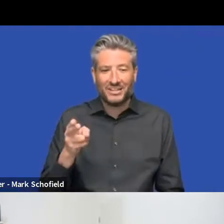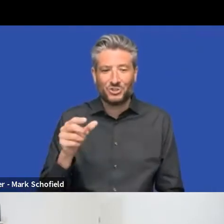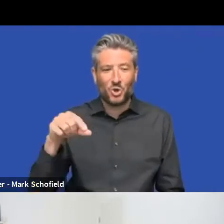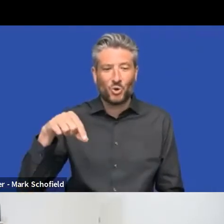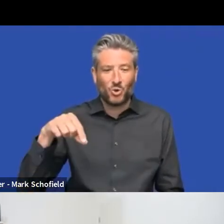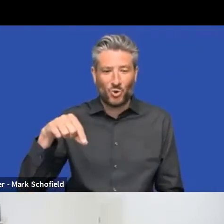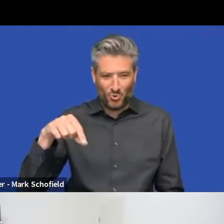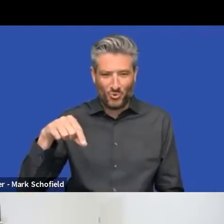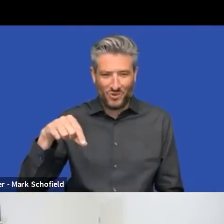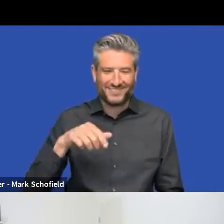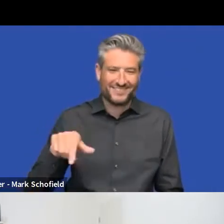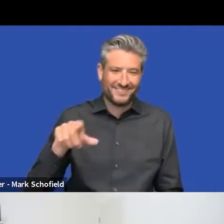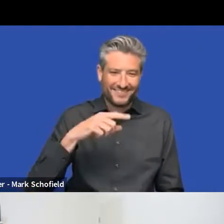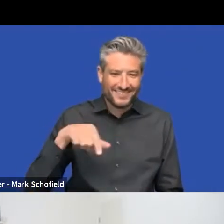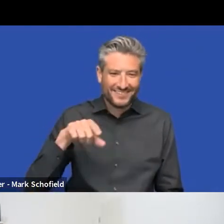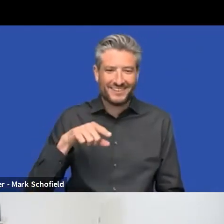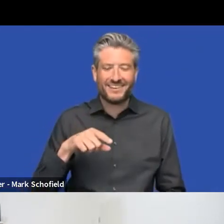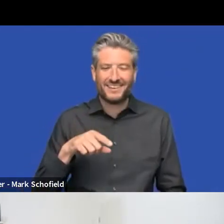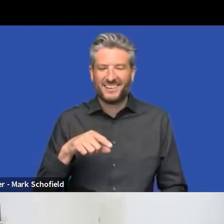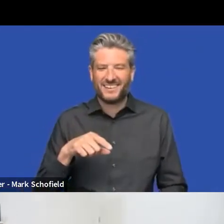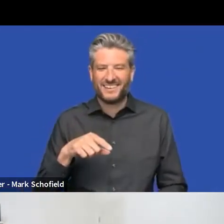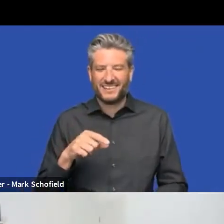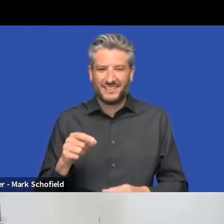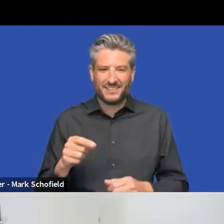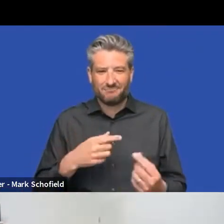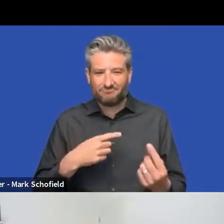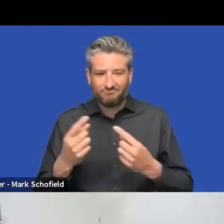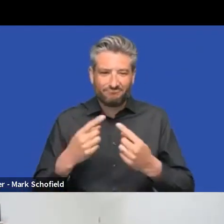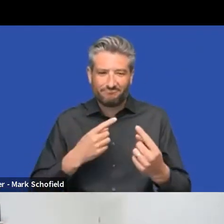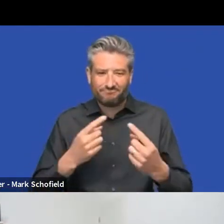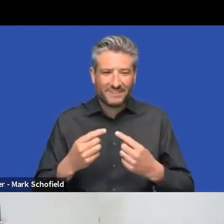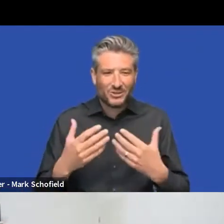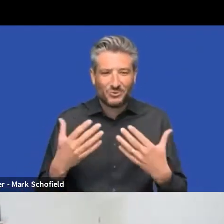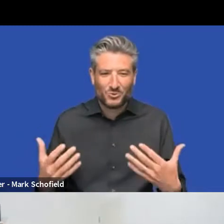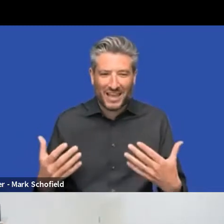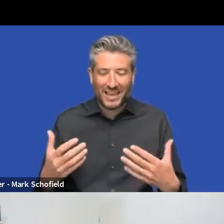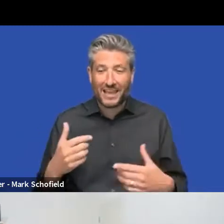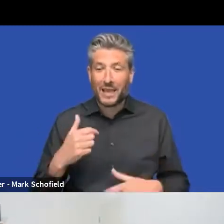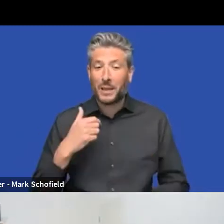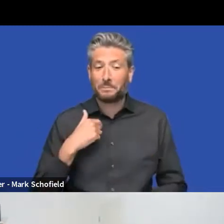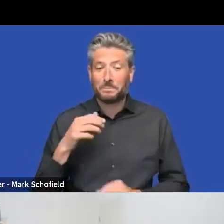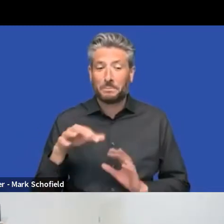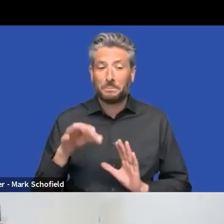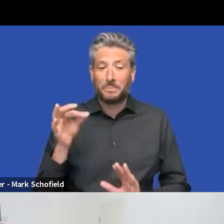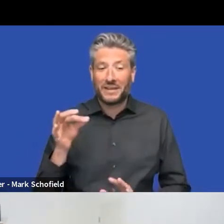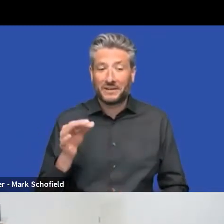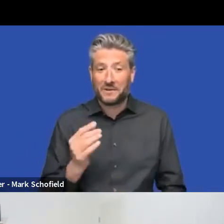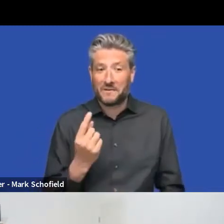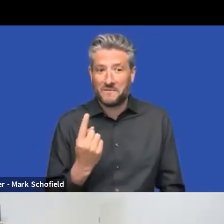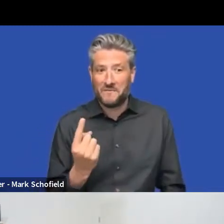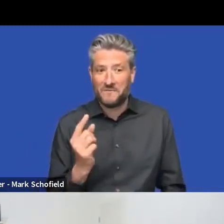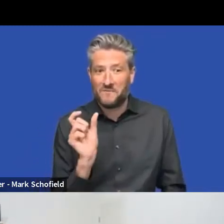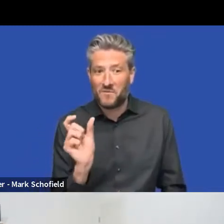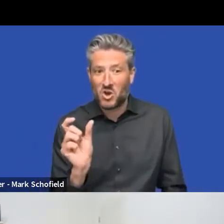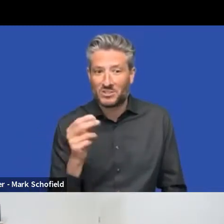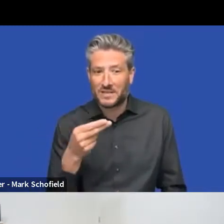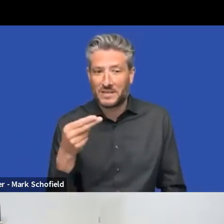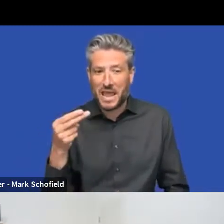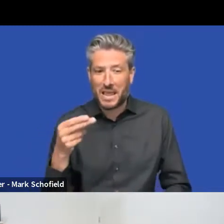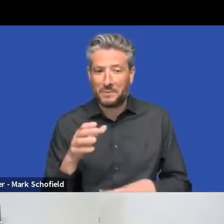by attempting anybody's last name. So I think I'll let you introduce yourselves in person one by one. So Philip, do